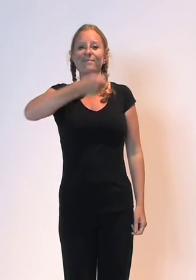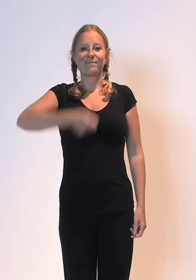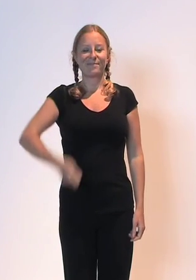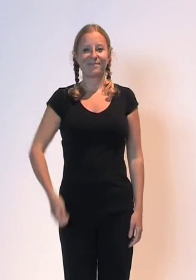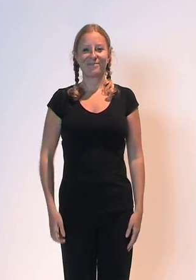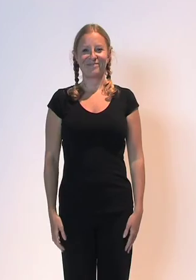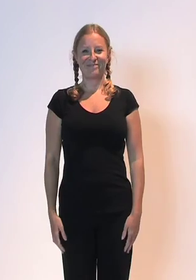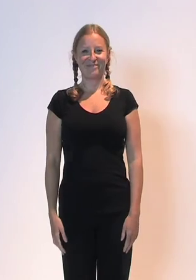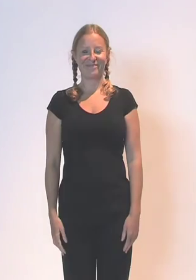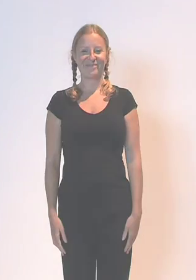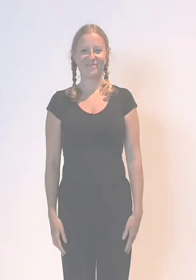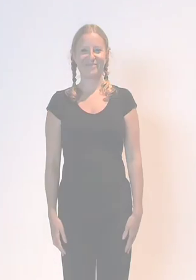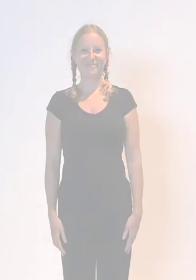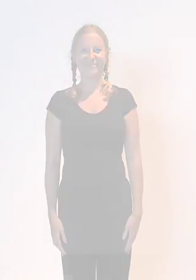I think I just don't know. bed. bed. You